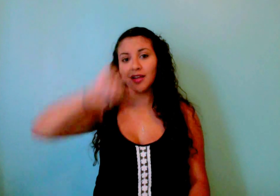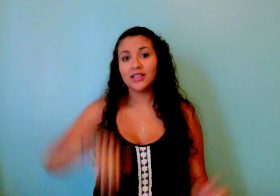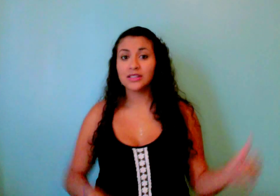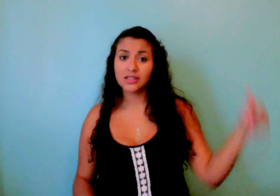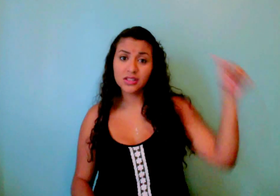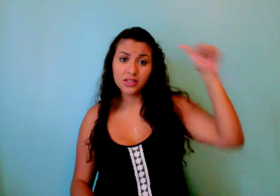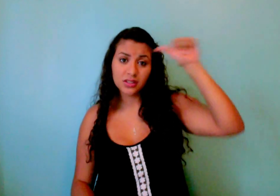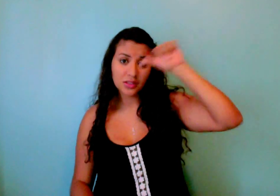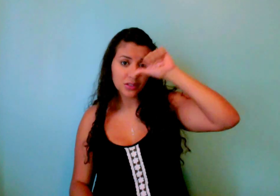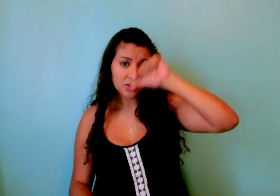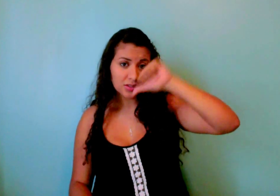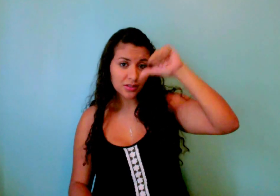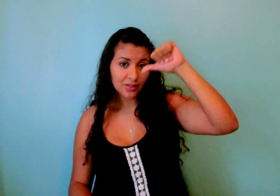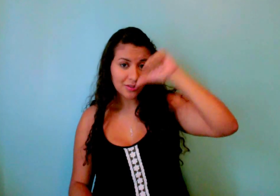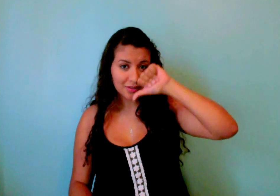Intoxicated